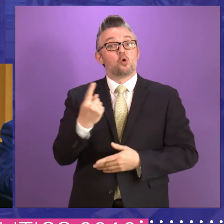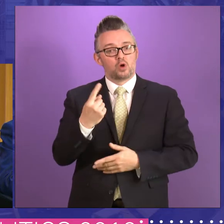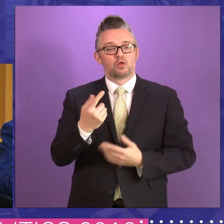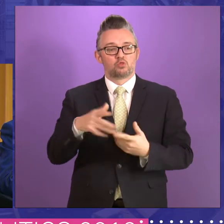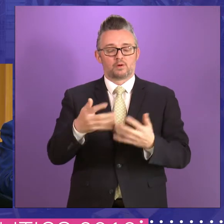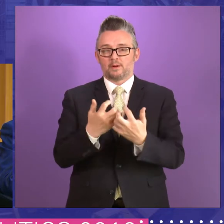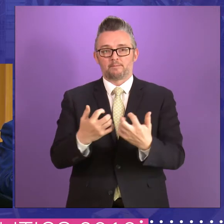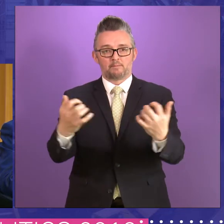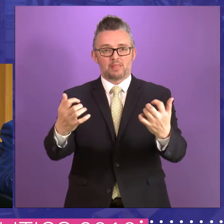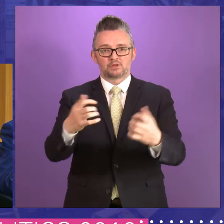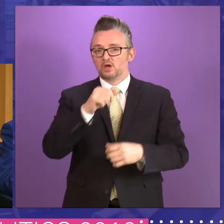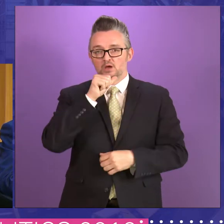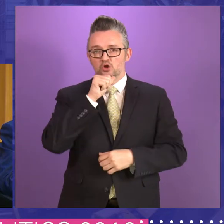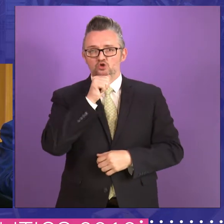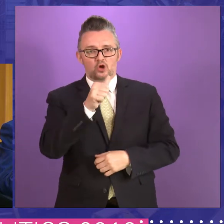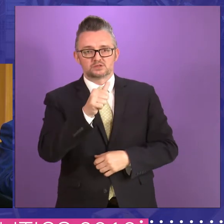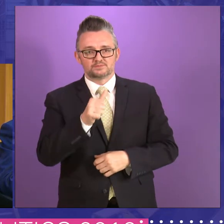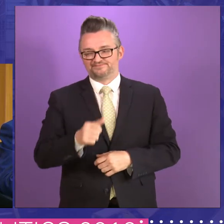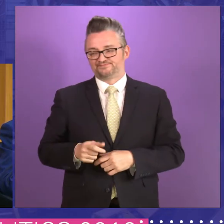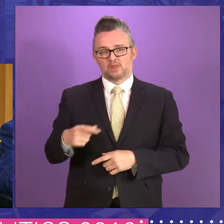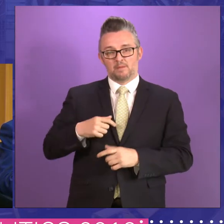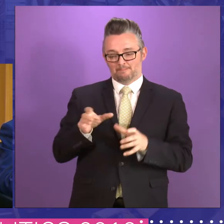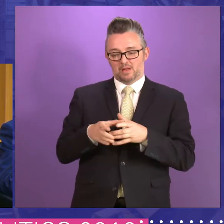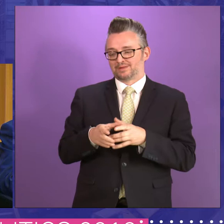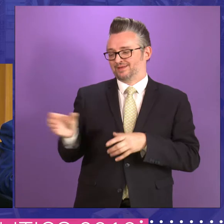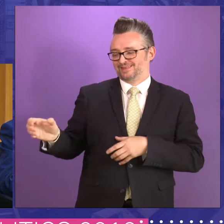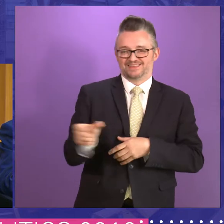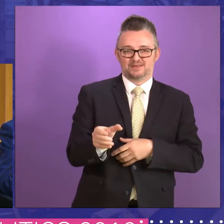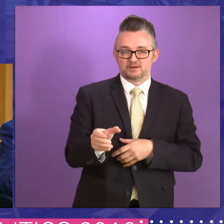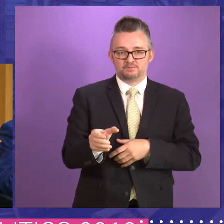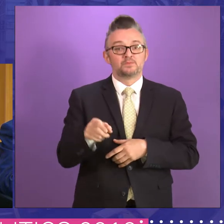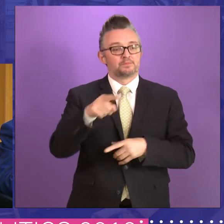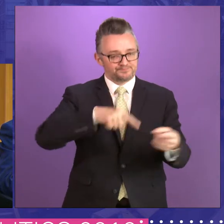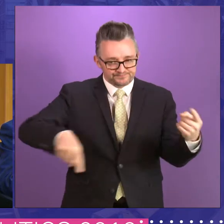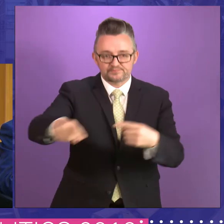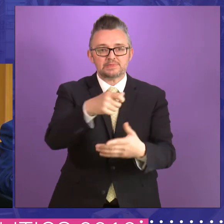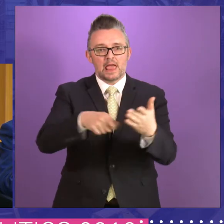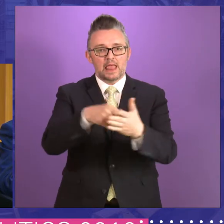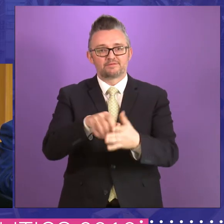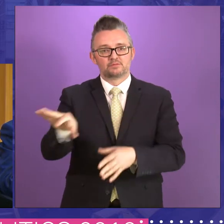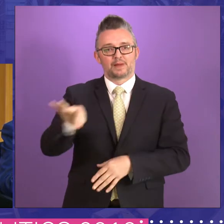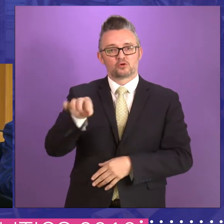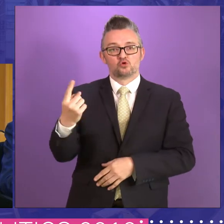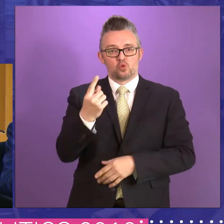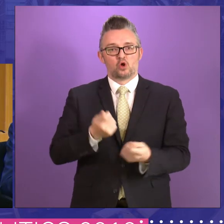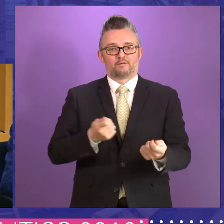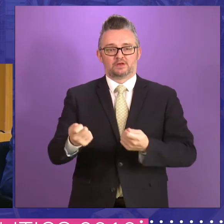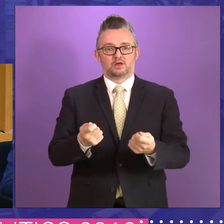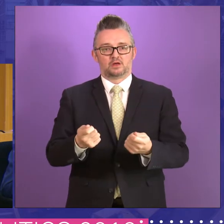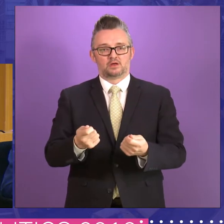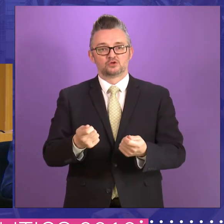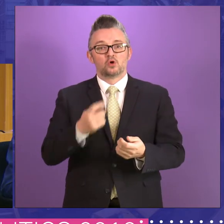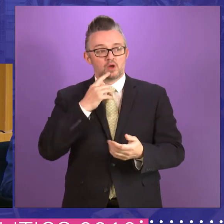not just simply appointed by their political parties. And I think when we talk about, um, sharing power